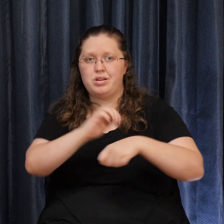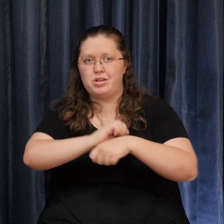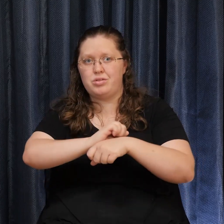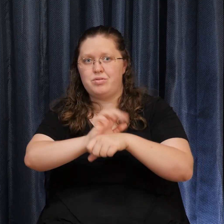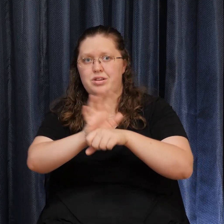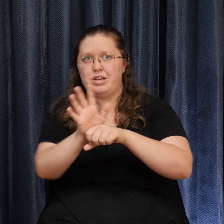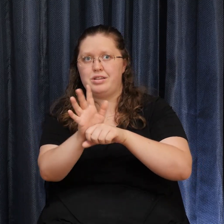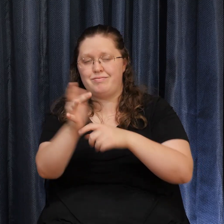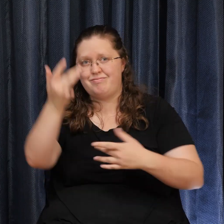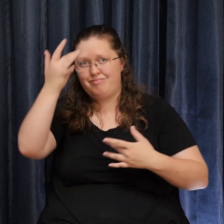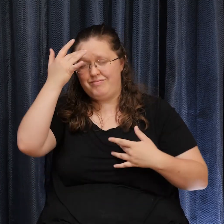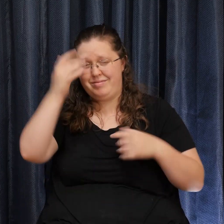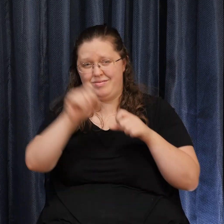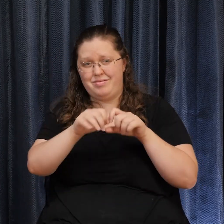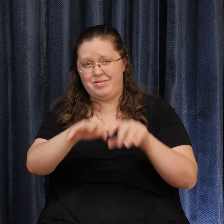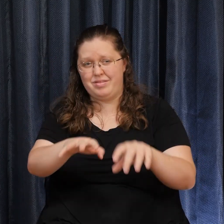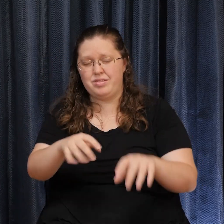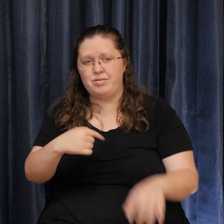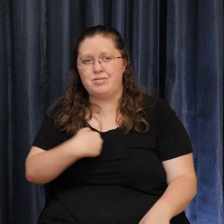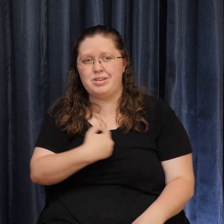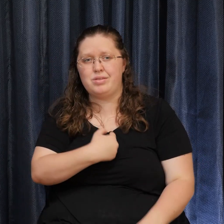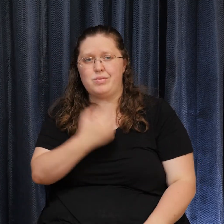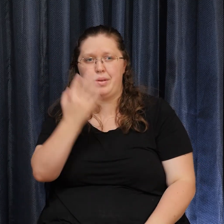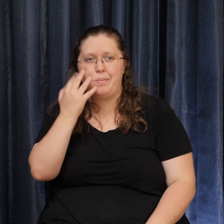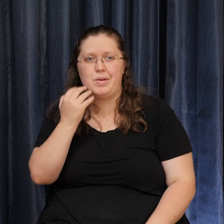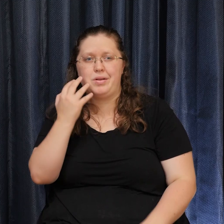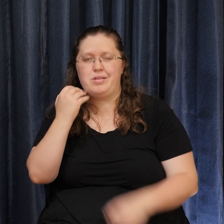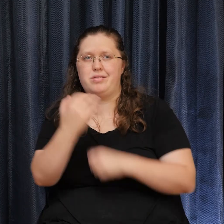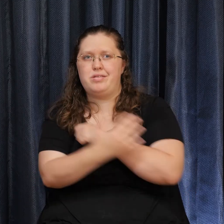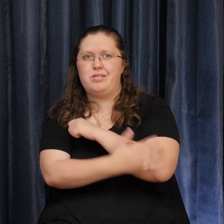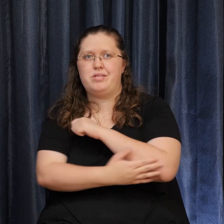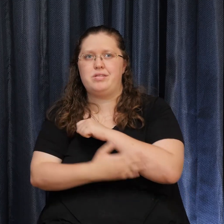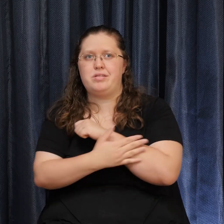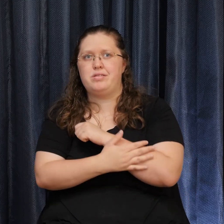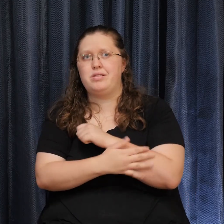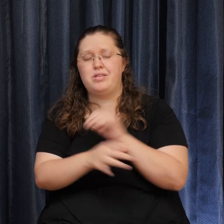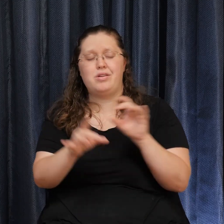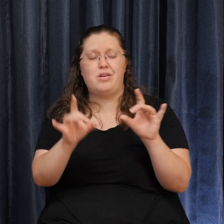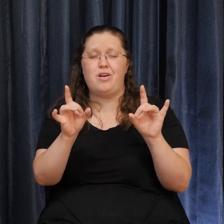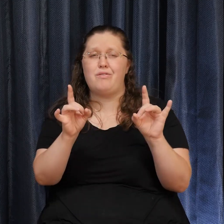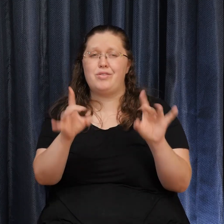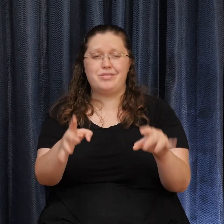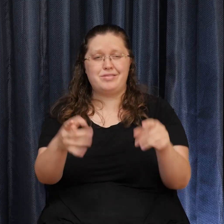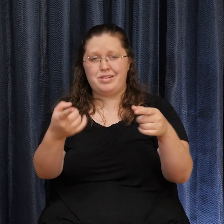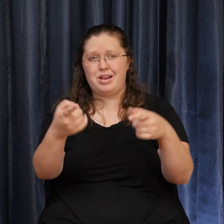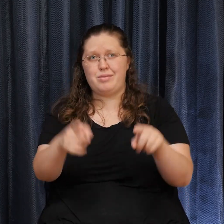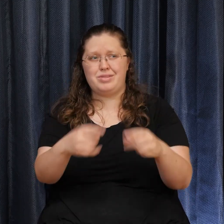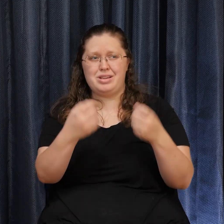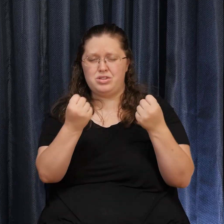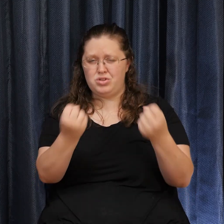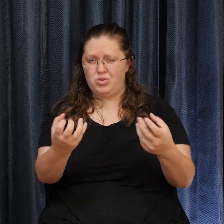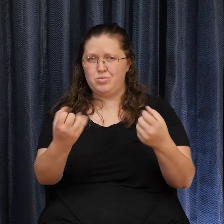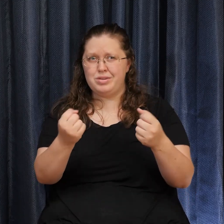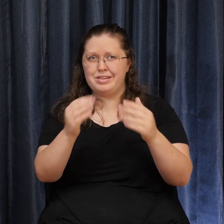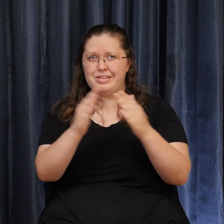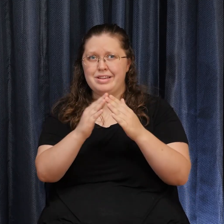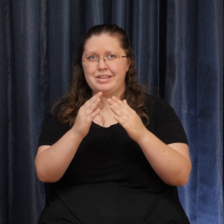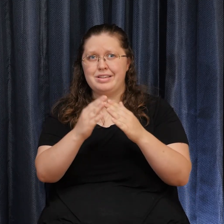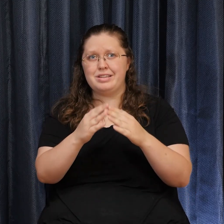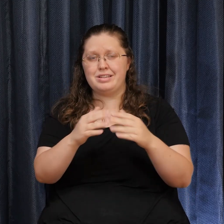As a nation With the terrible Terrible trouble That is happening In so many cities And the loss of life In this beautiful